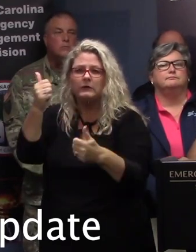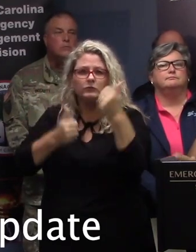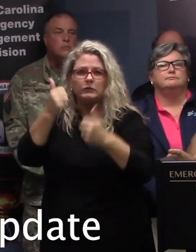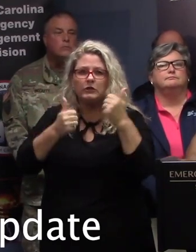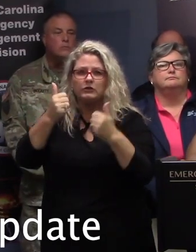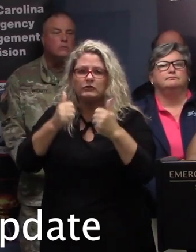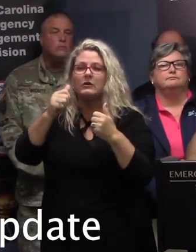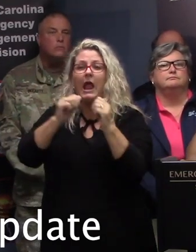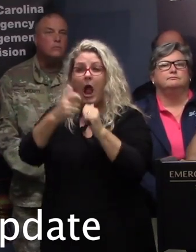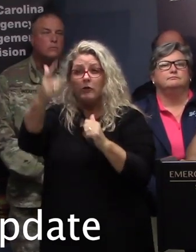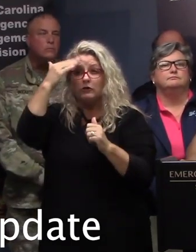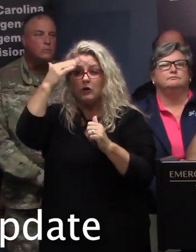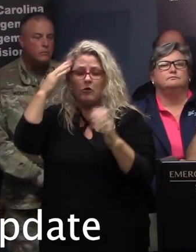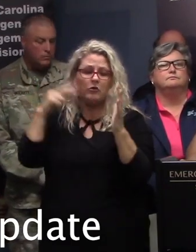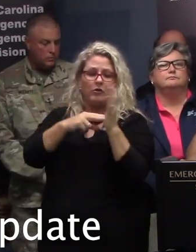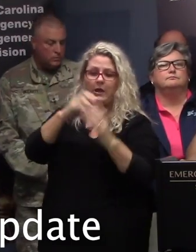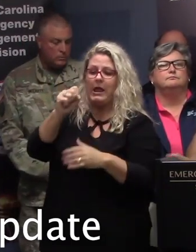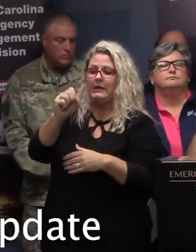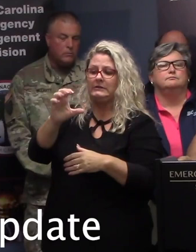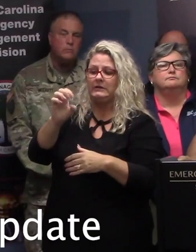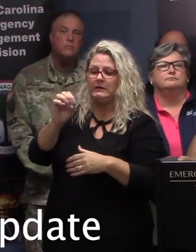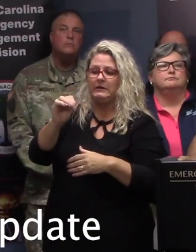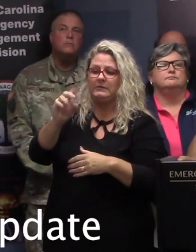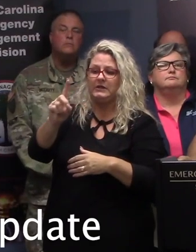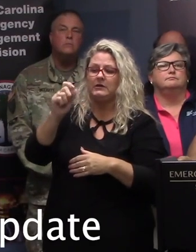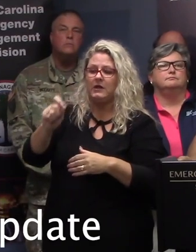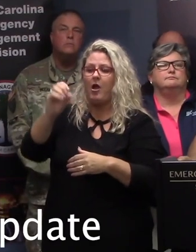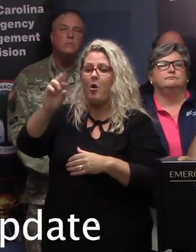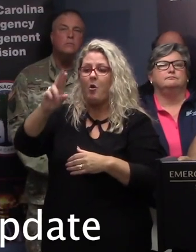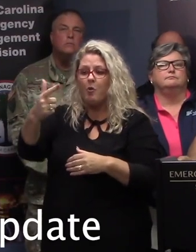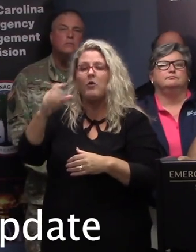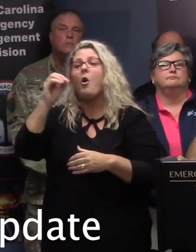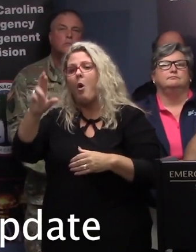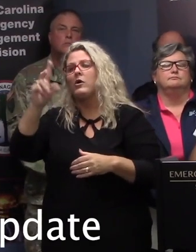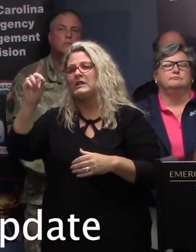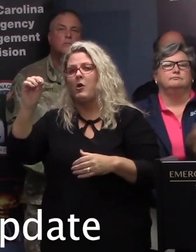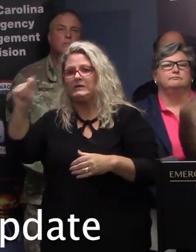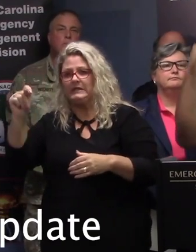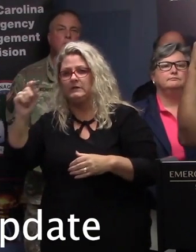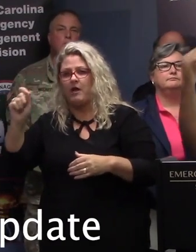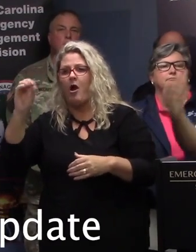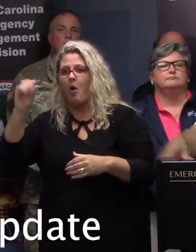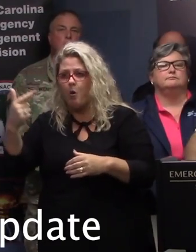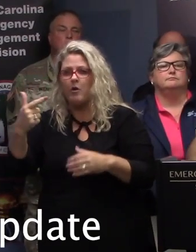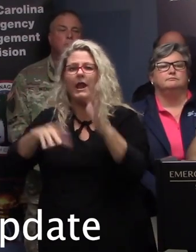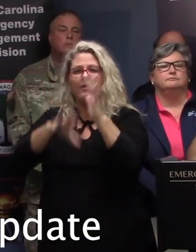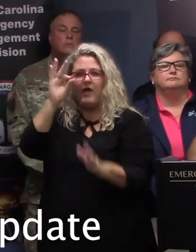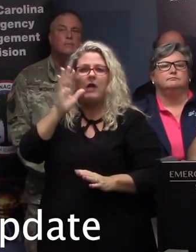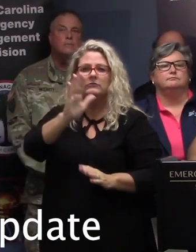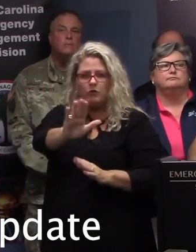the scmd.org website or the scdot.org website and ascertain your